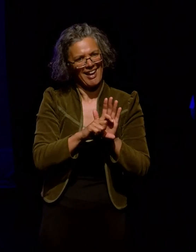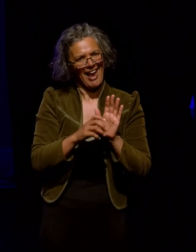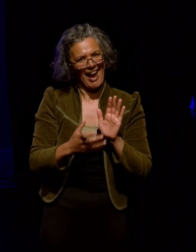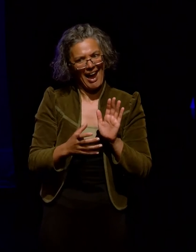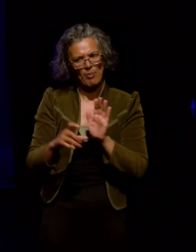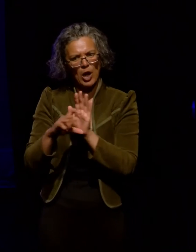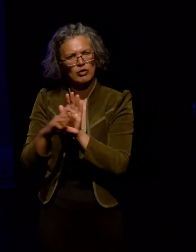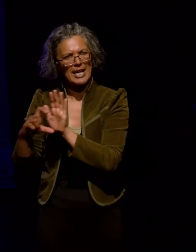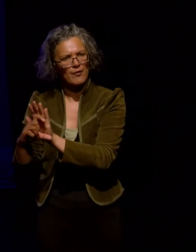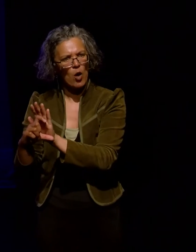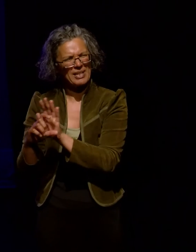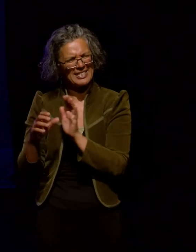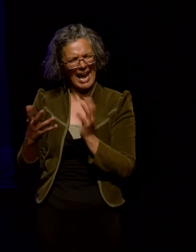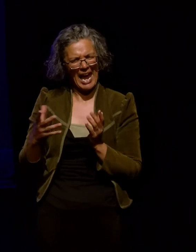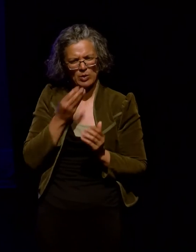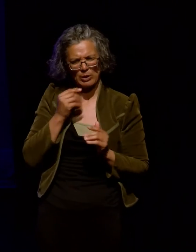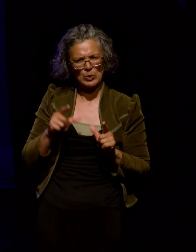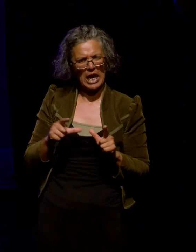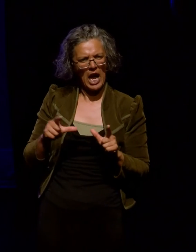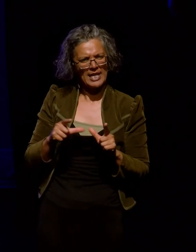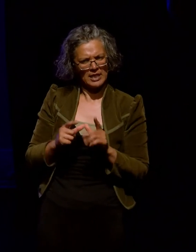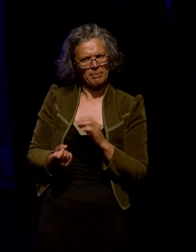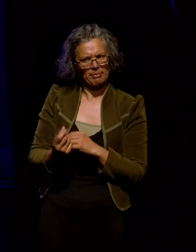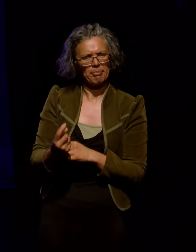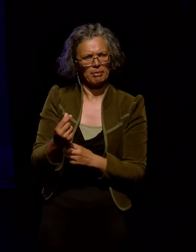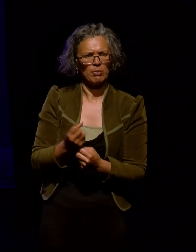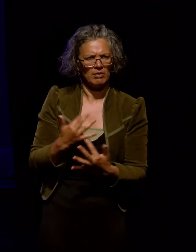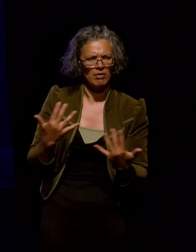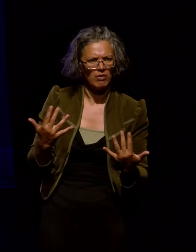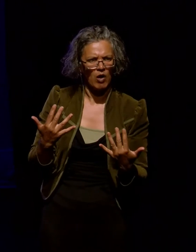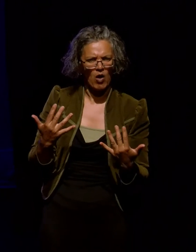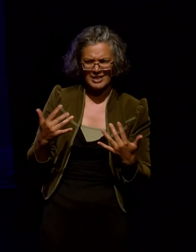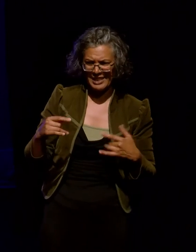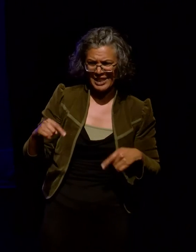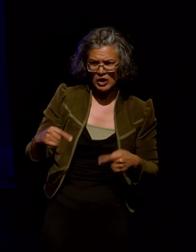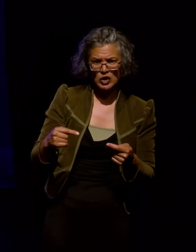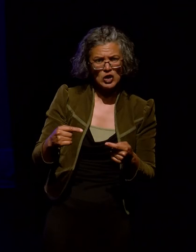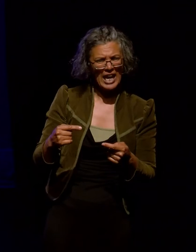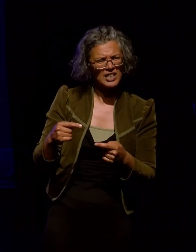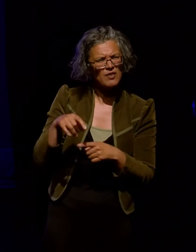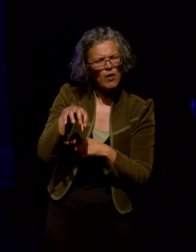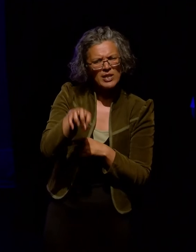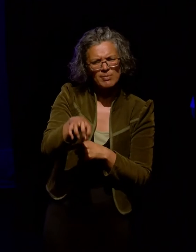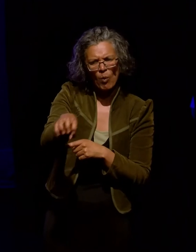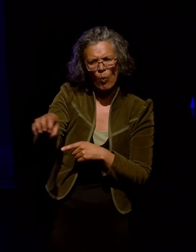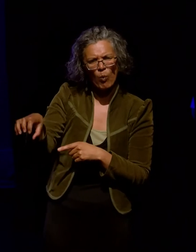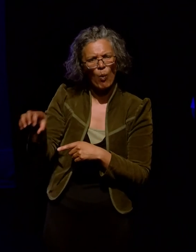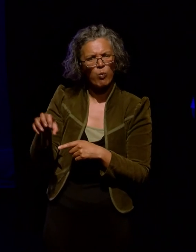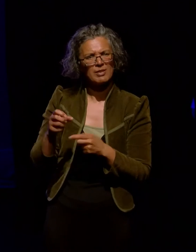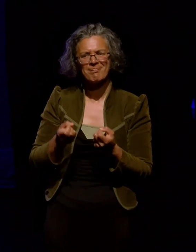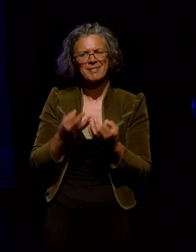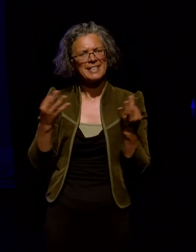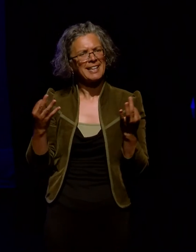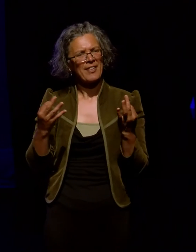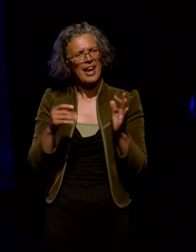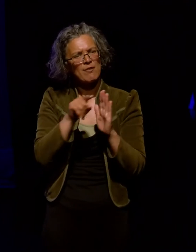use creative commons licenses and this is also particularly challenging for those sites that don't have an established protocol in